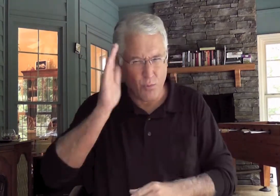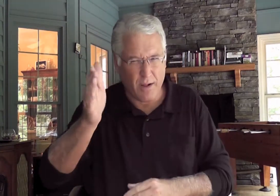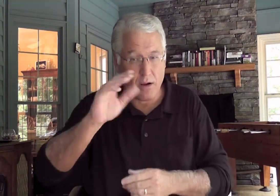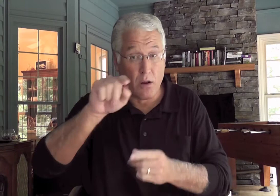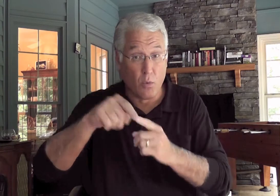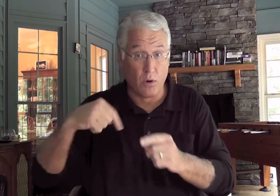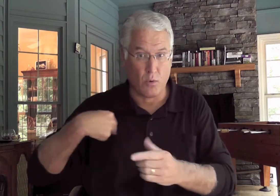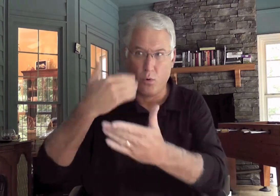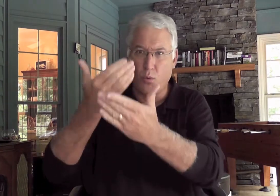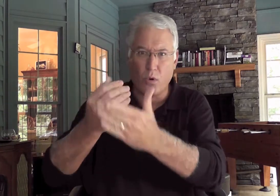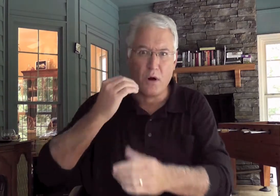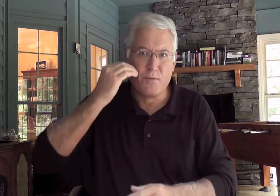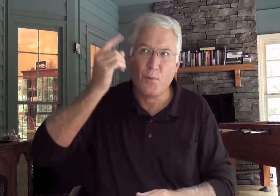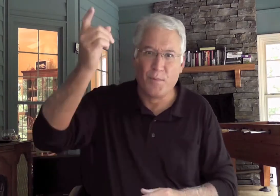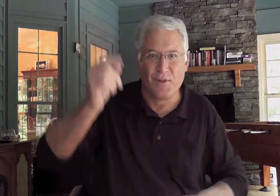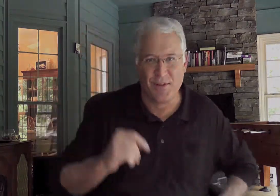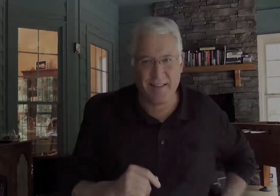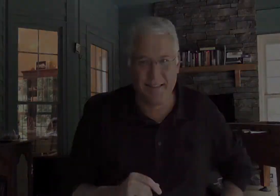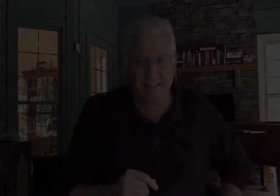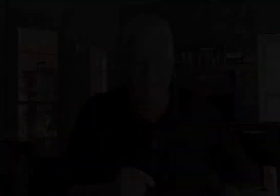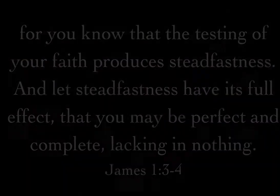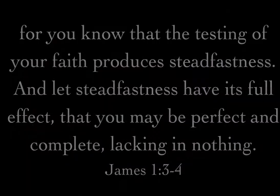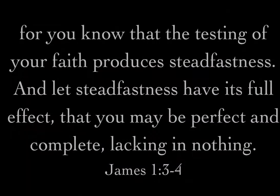And that will make us more holy for when we go home.